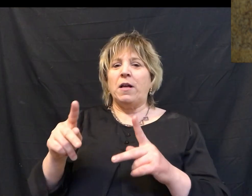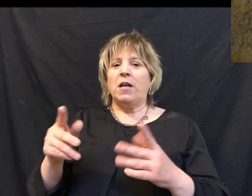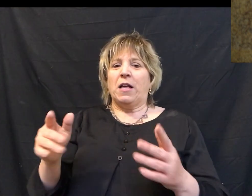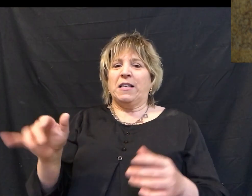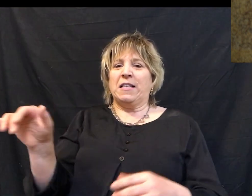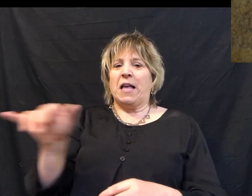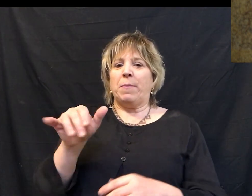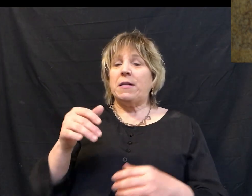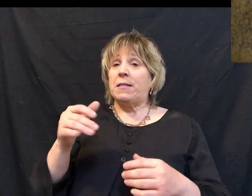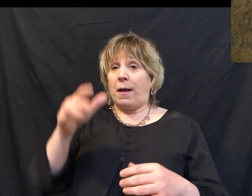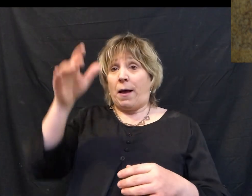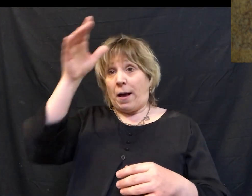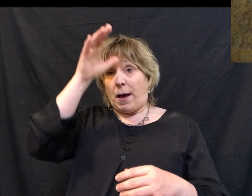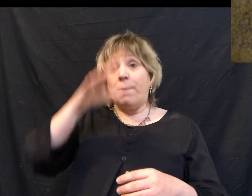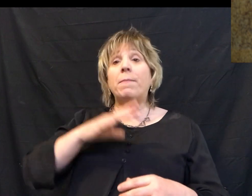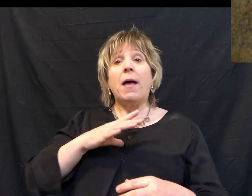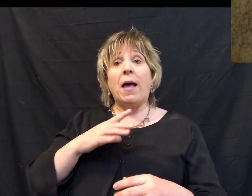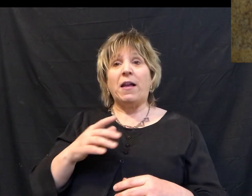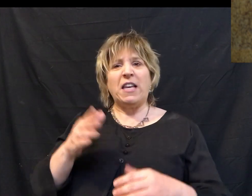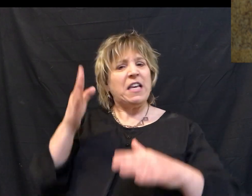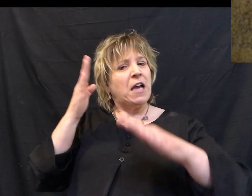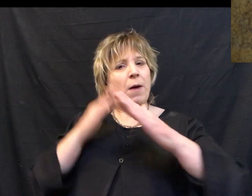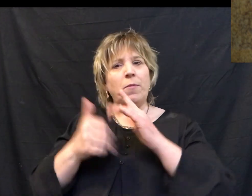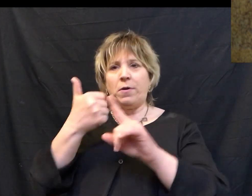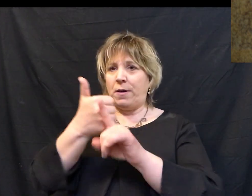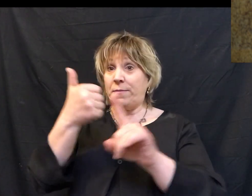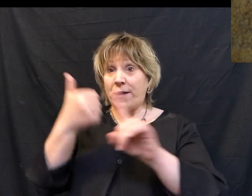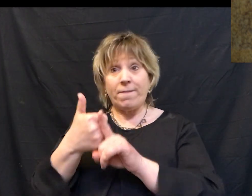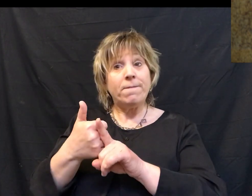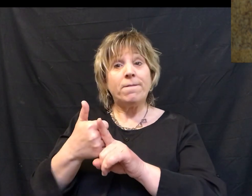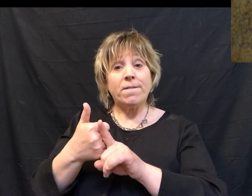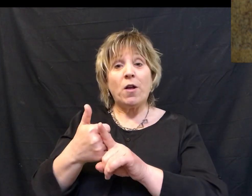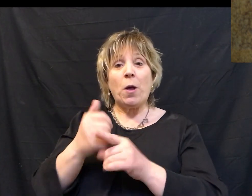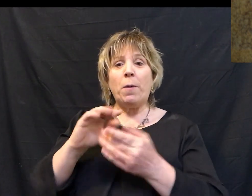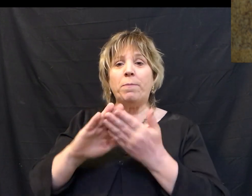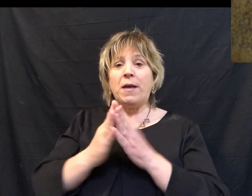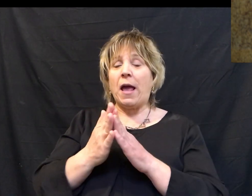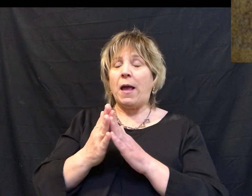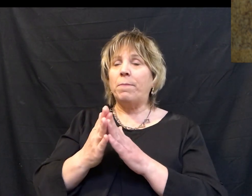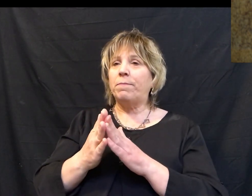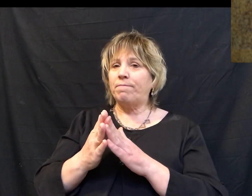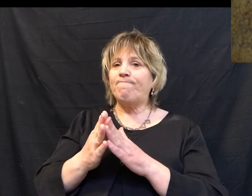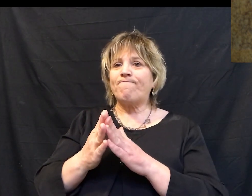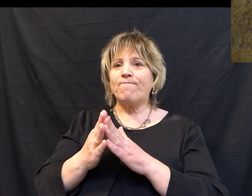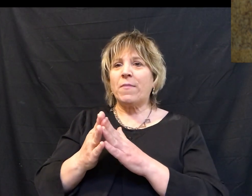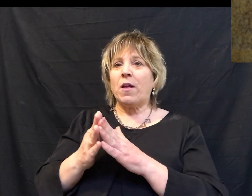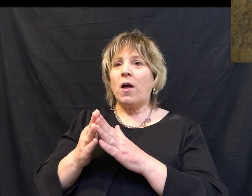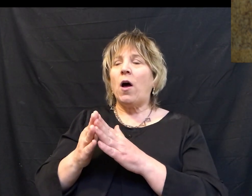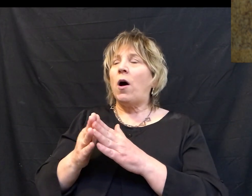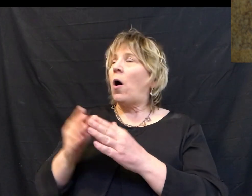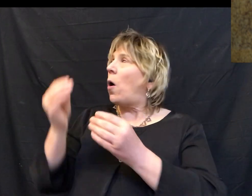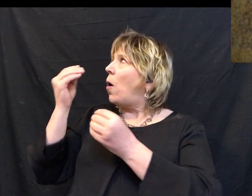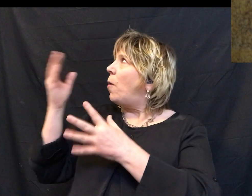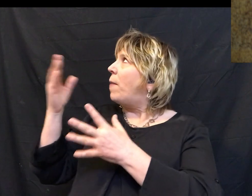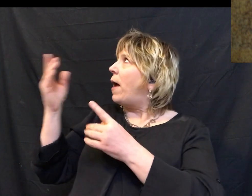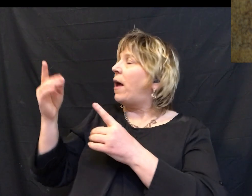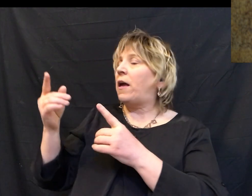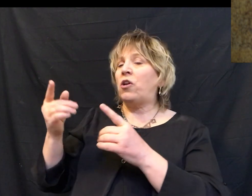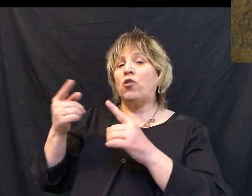in fashion as a human being, as a man, he humbled himself and became obedient unto death,